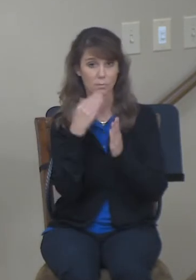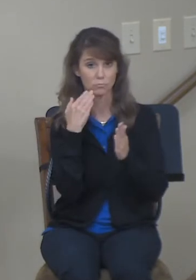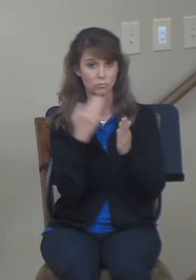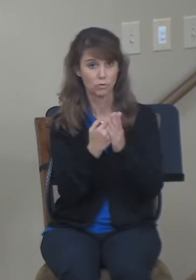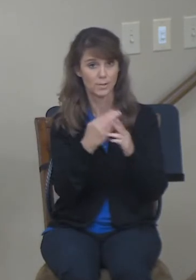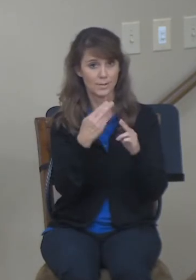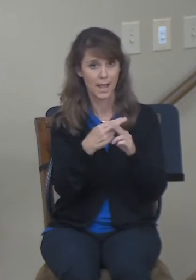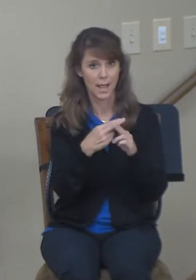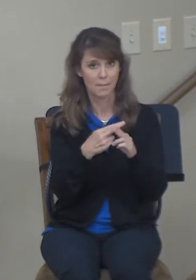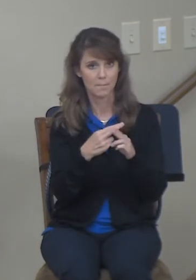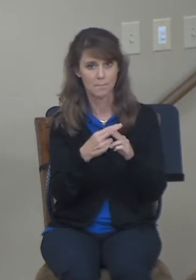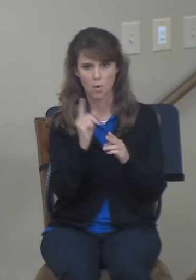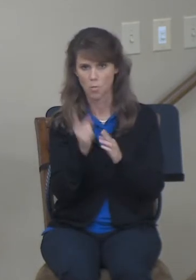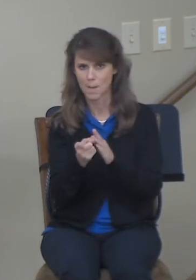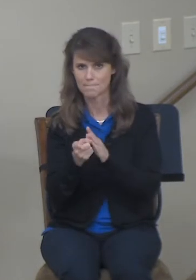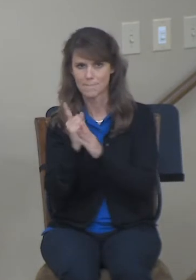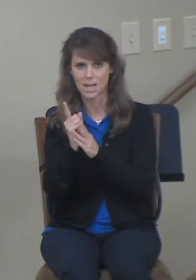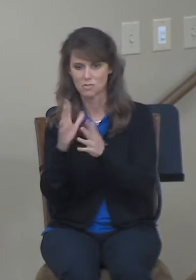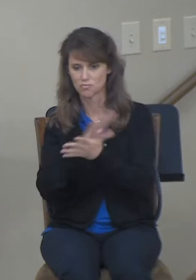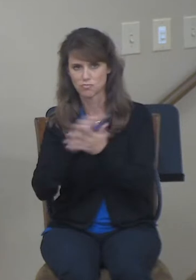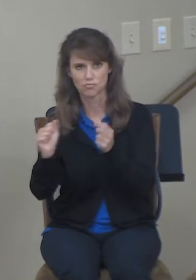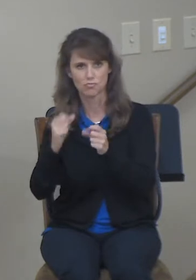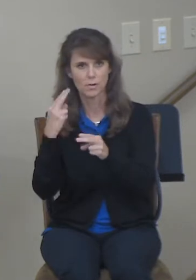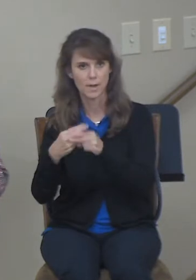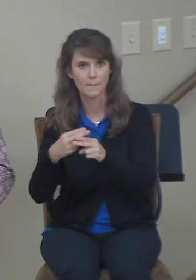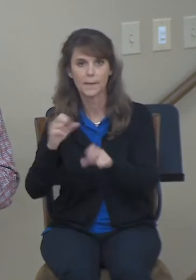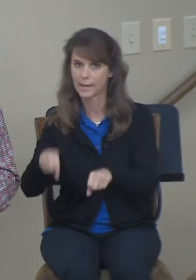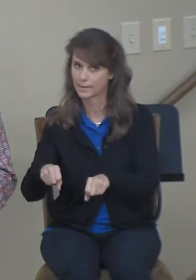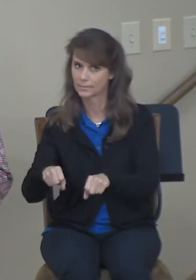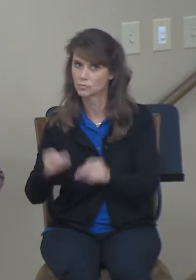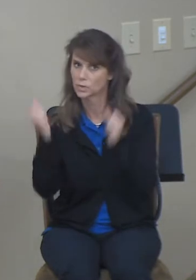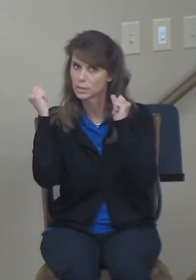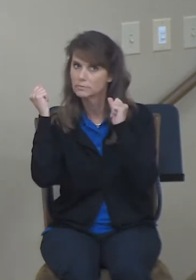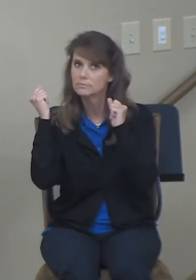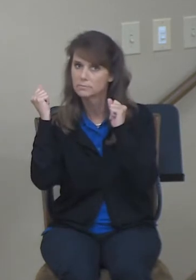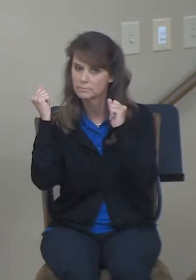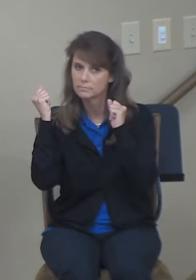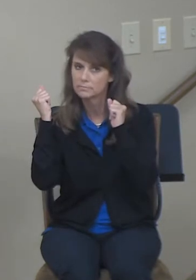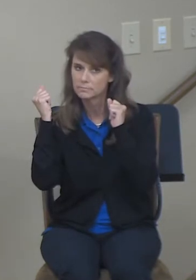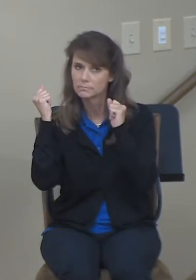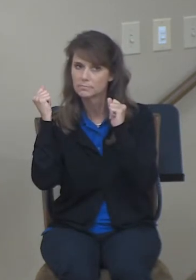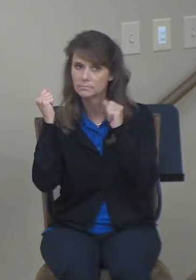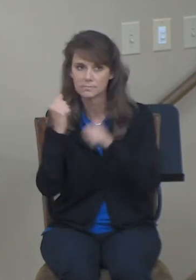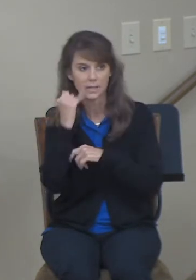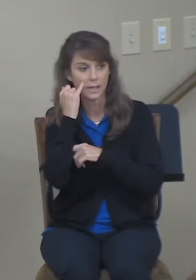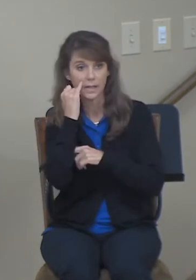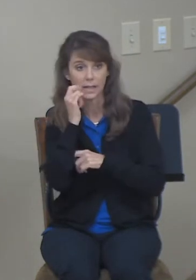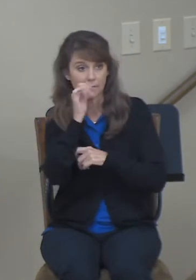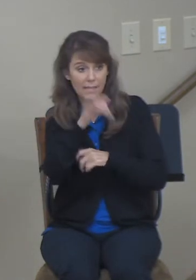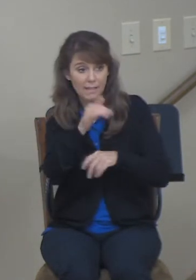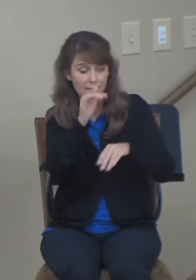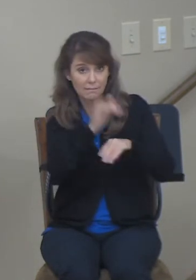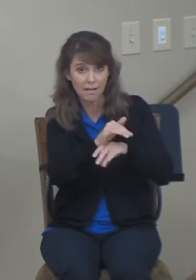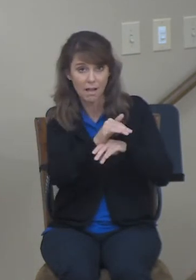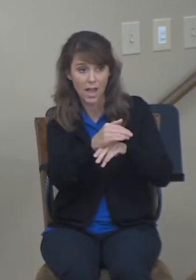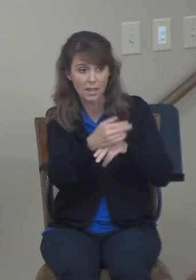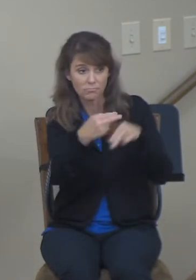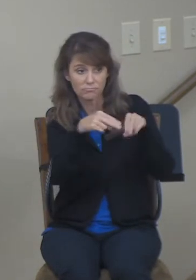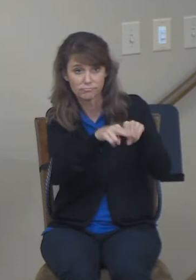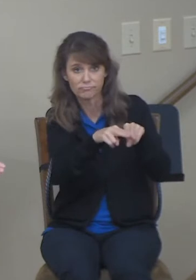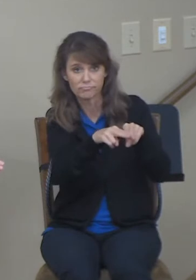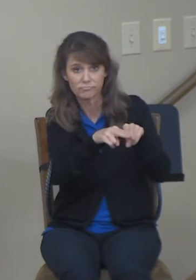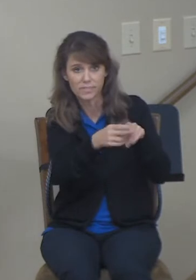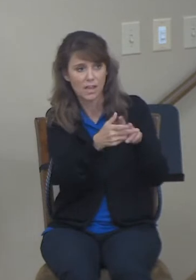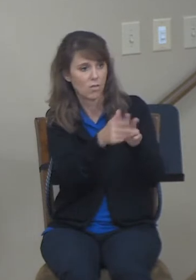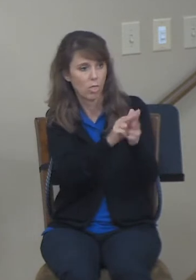gave in there on the threshing floor, and gave in to their carnal desires, and their name could be ruined. Maybe it